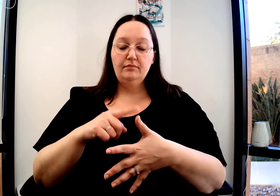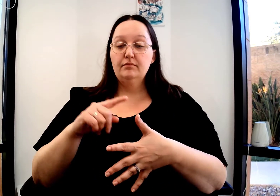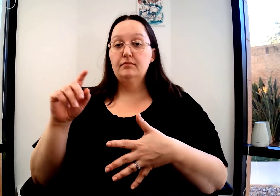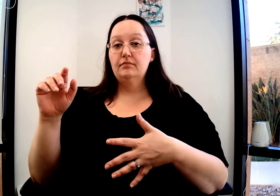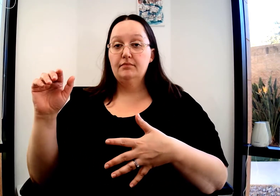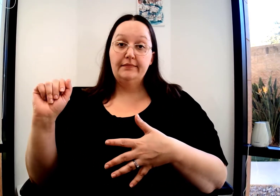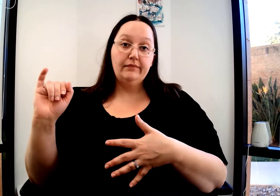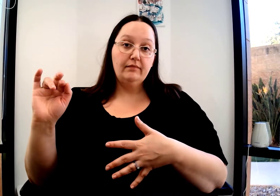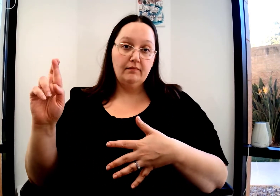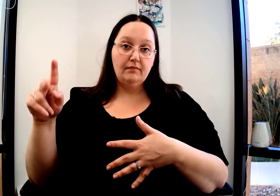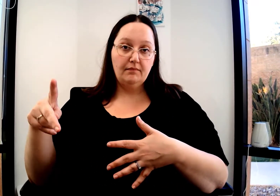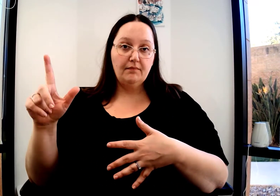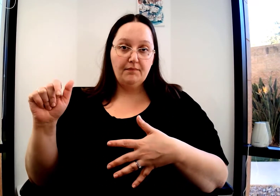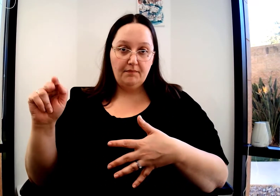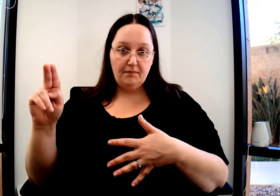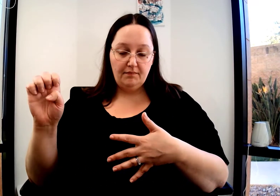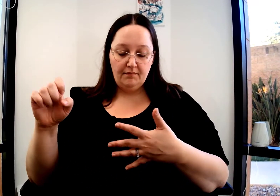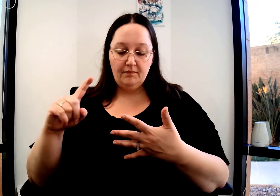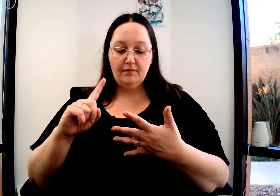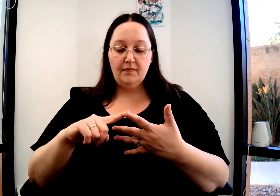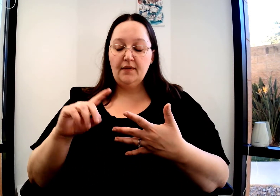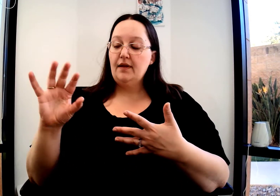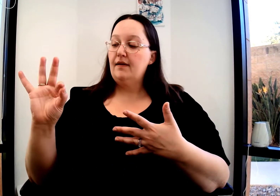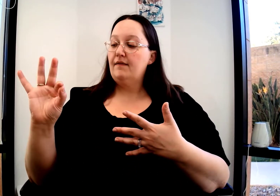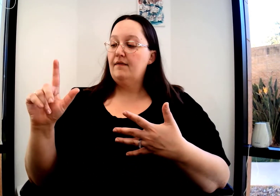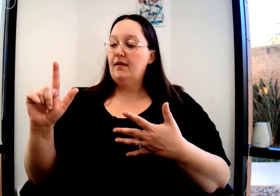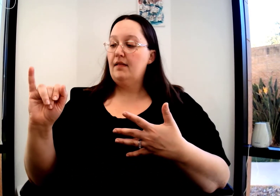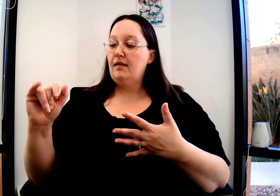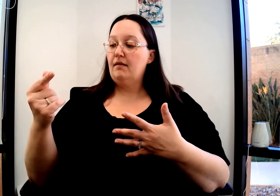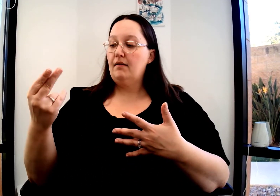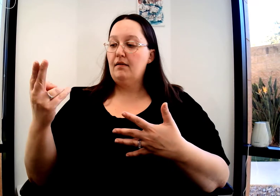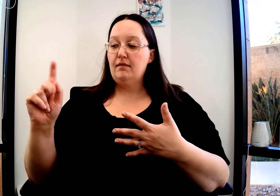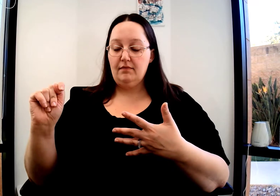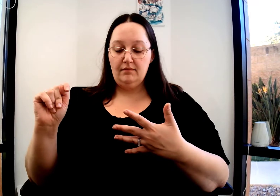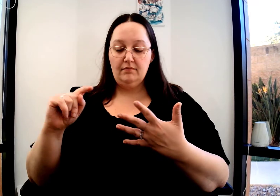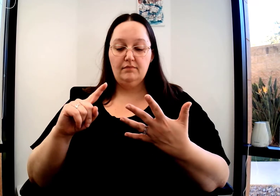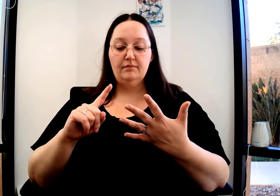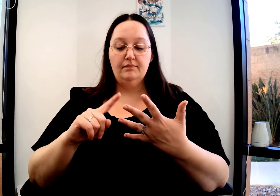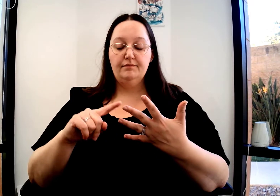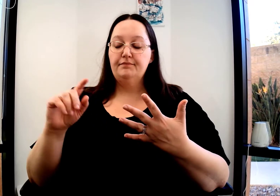You can sign this for airplane, obviously. You can use it for flight.